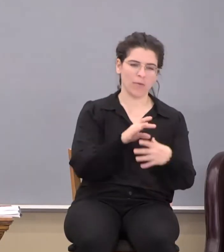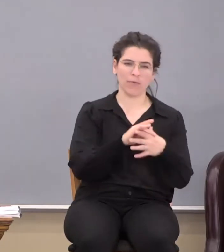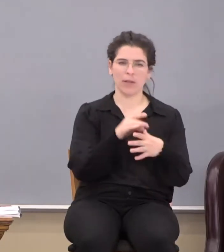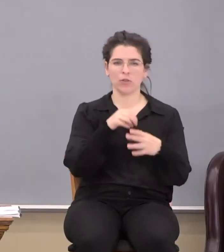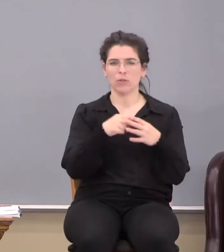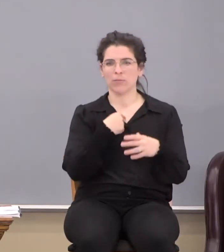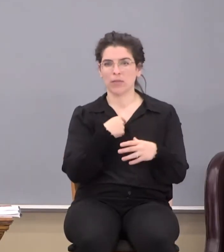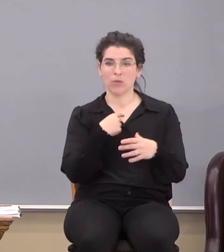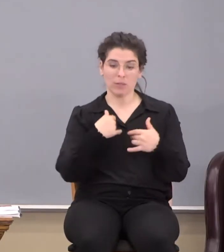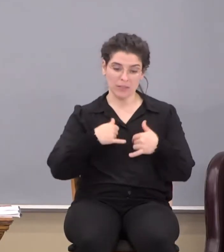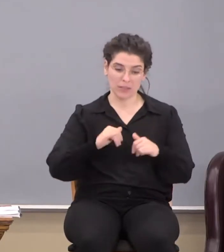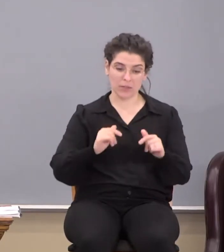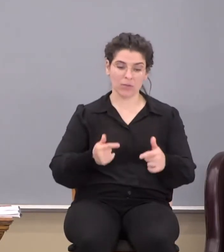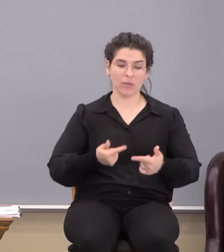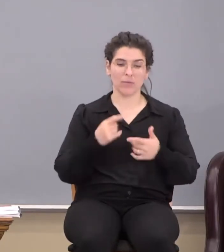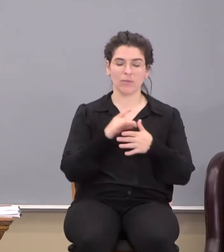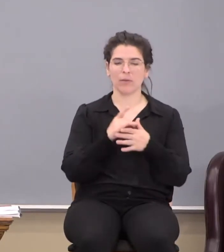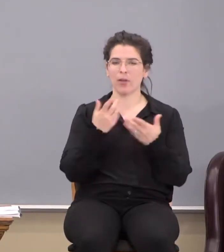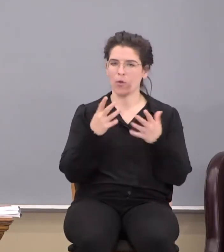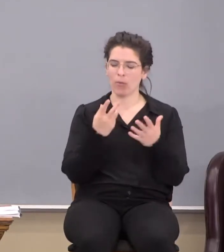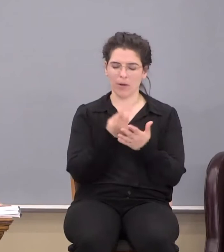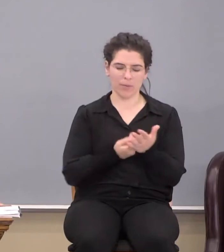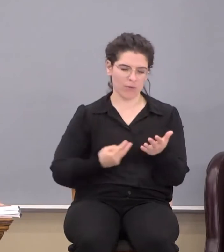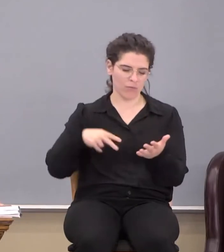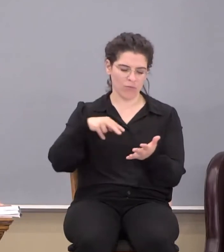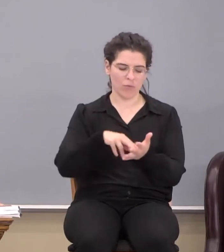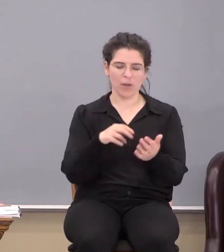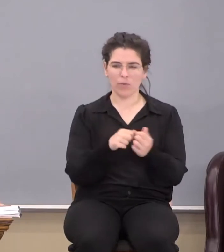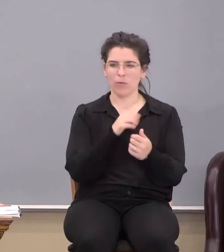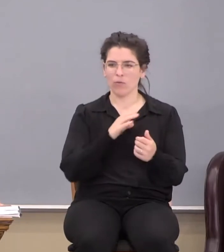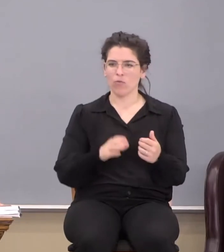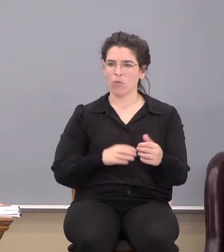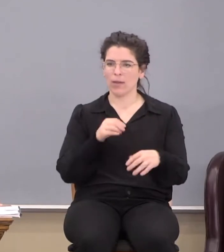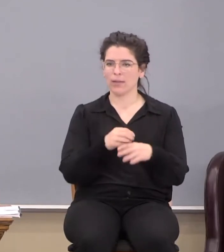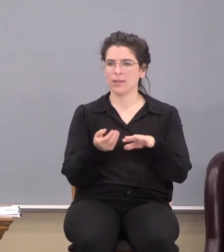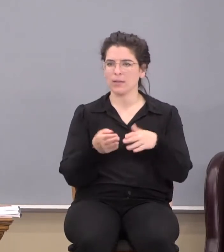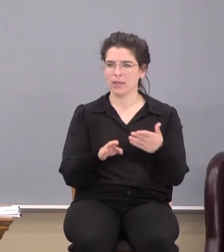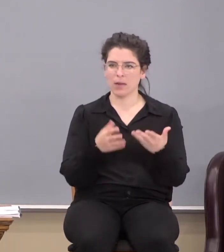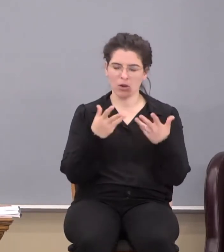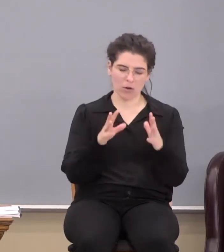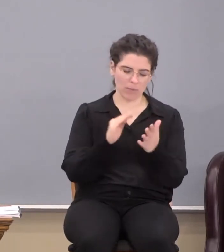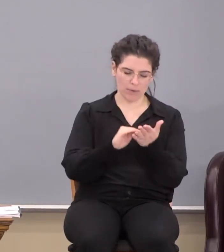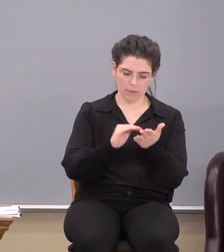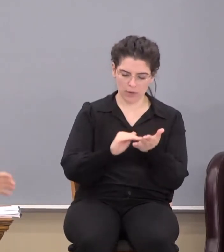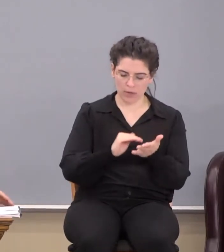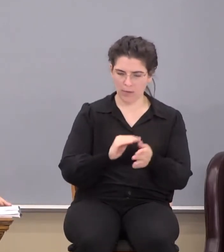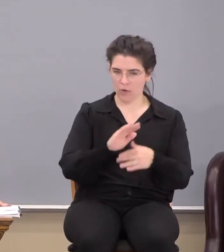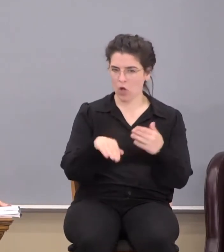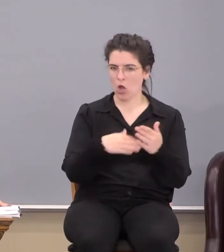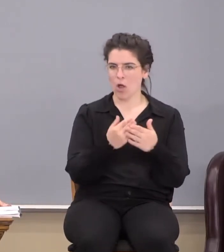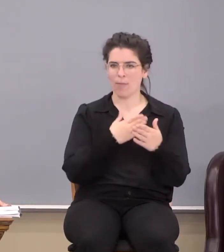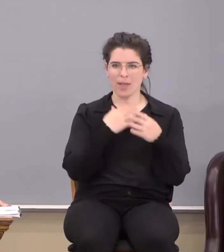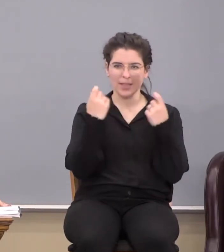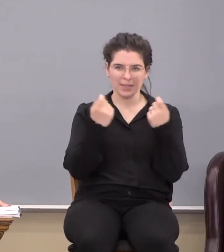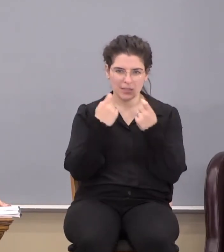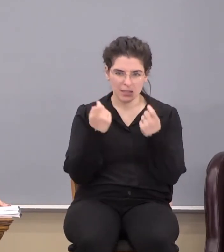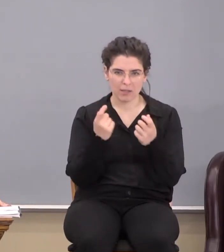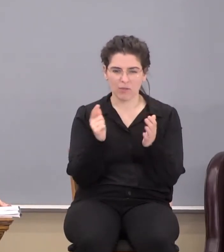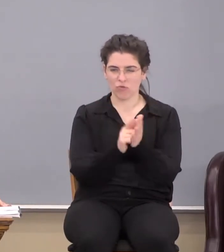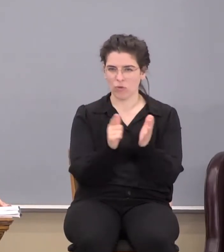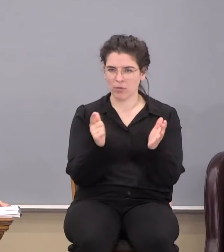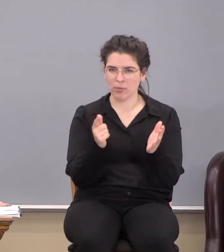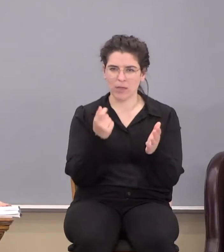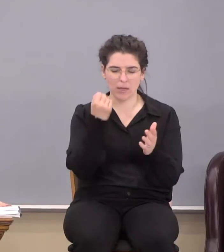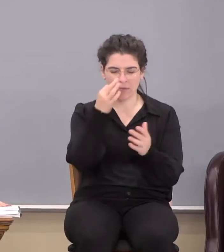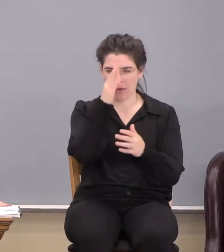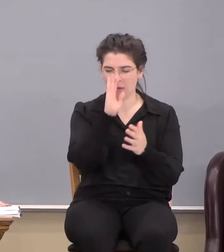still live in the flesh, if I already have been raised up with Christ from the dead, if I've already been forgiven of all of my trespasses, all of my sins,